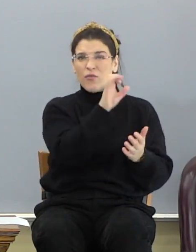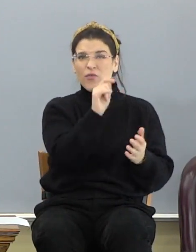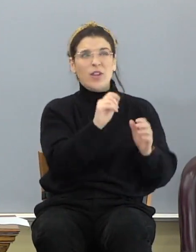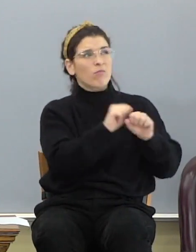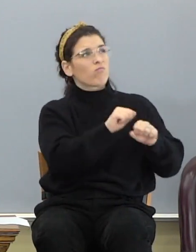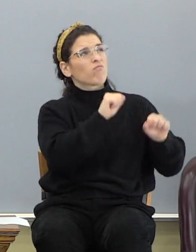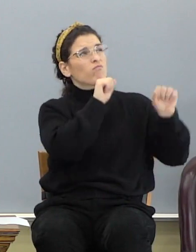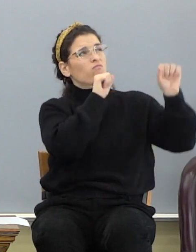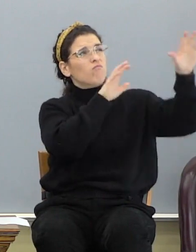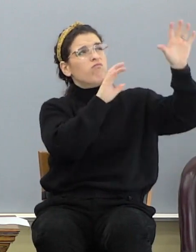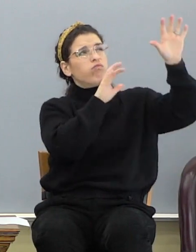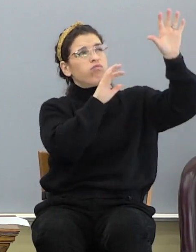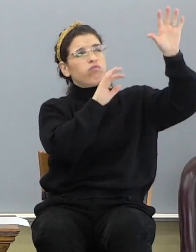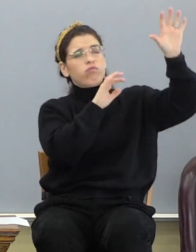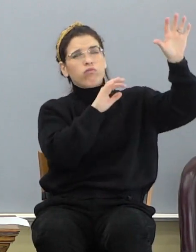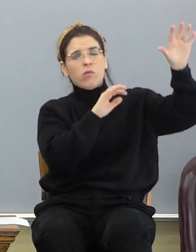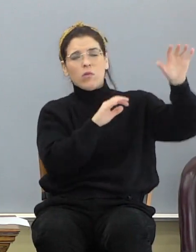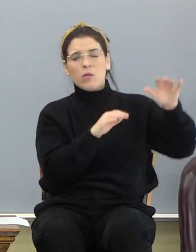mountains.